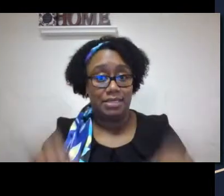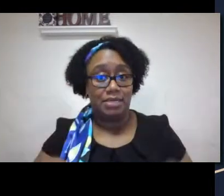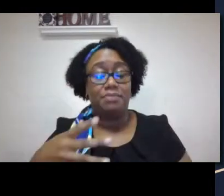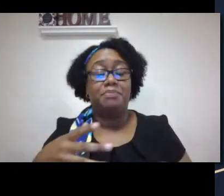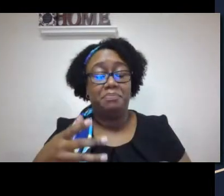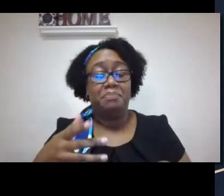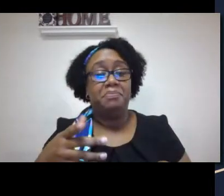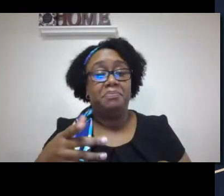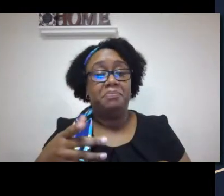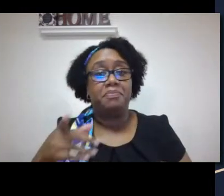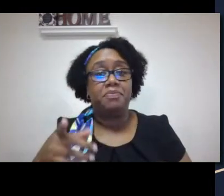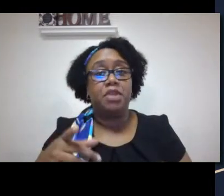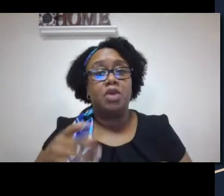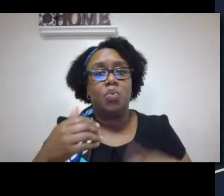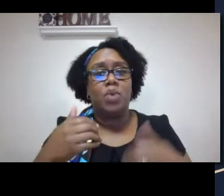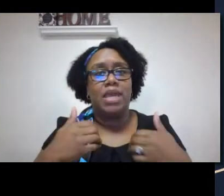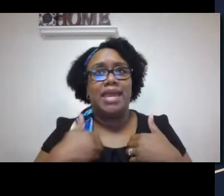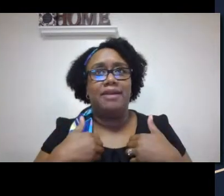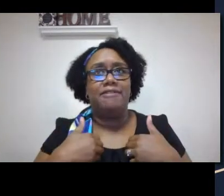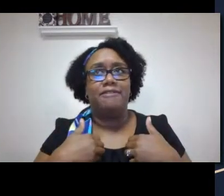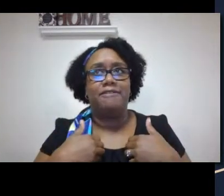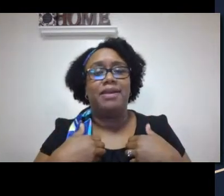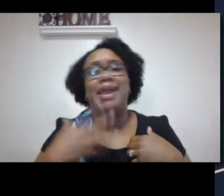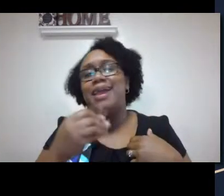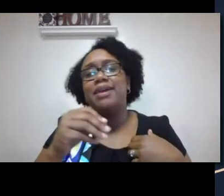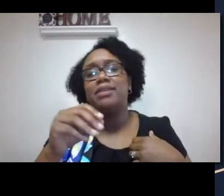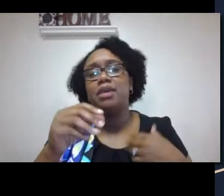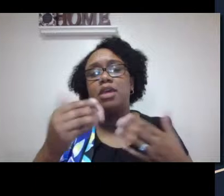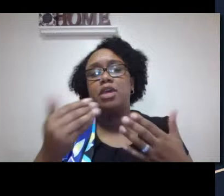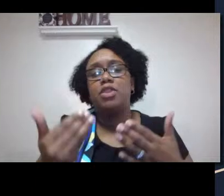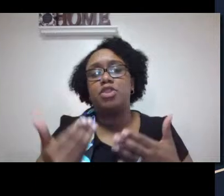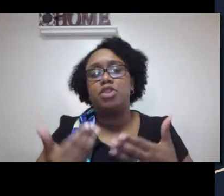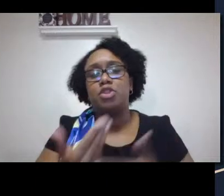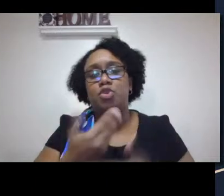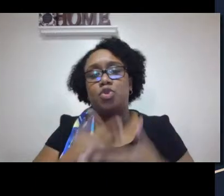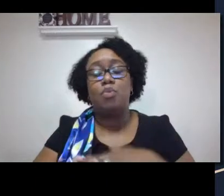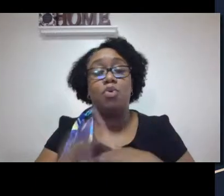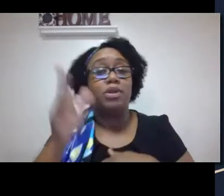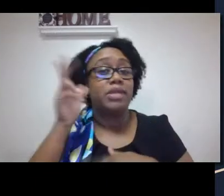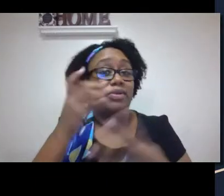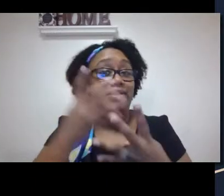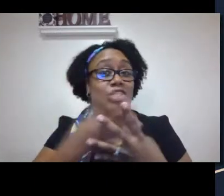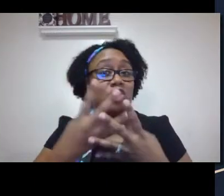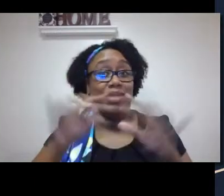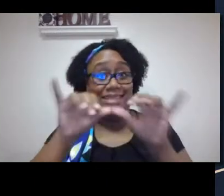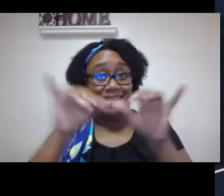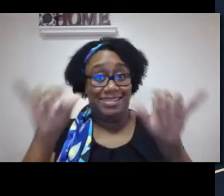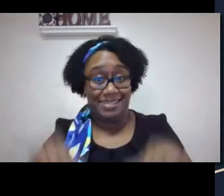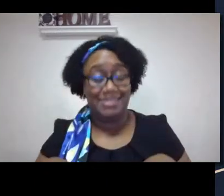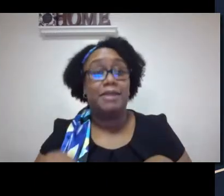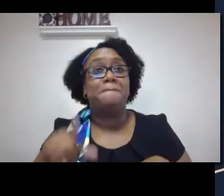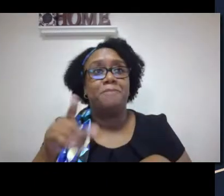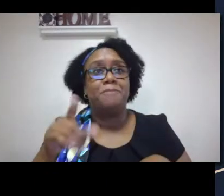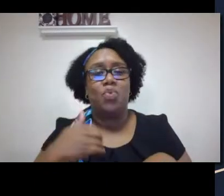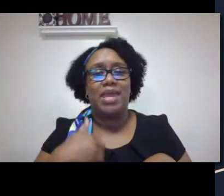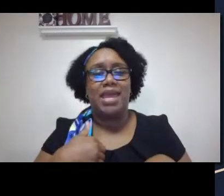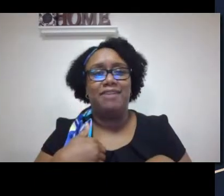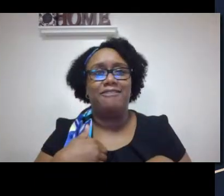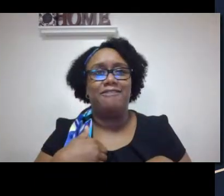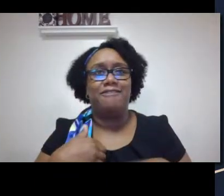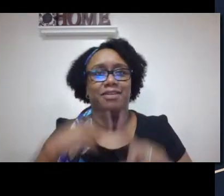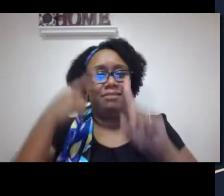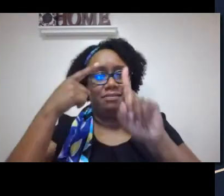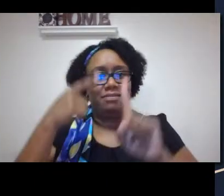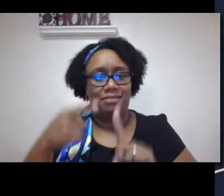For people that are familiar with the EDI system, we have a